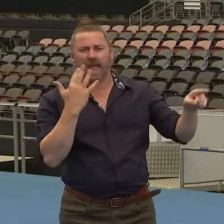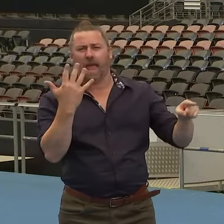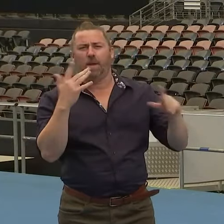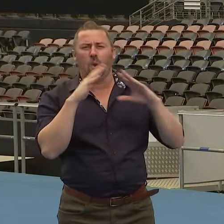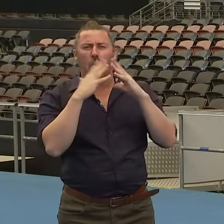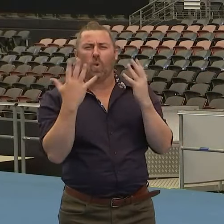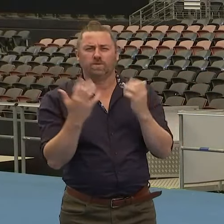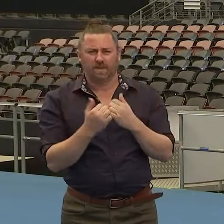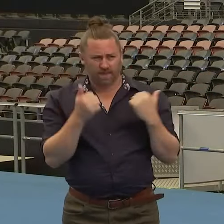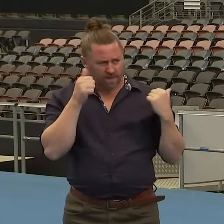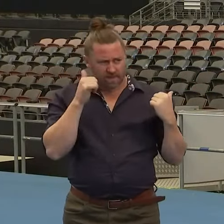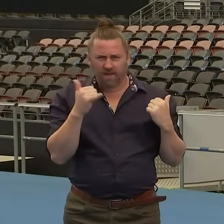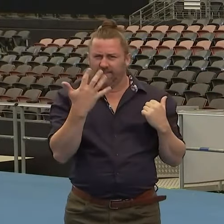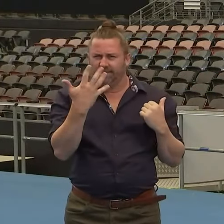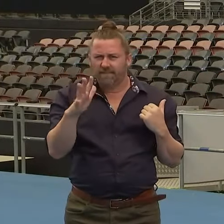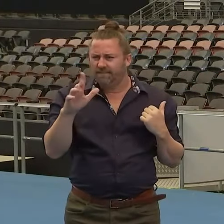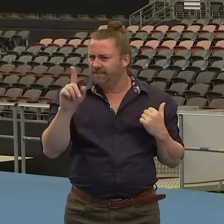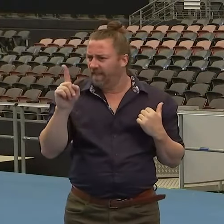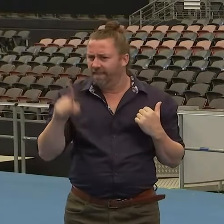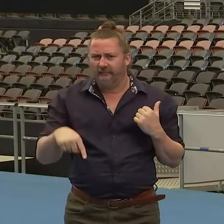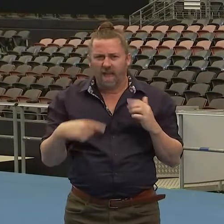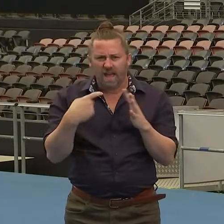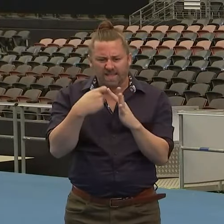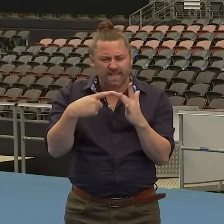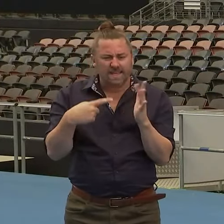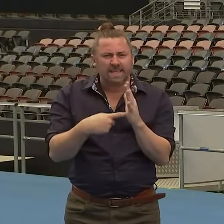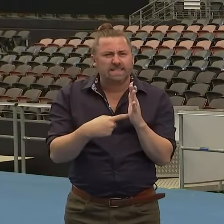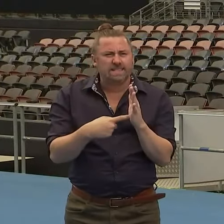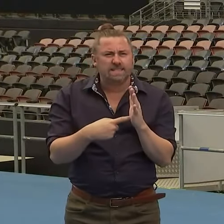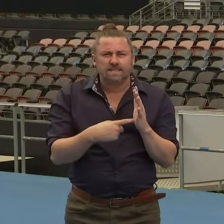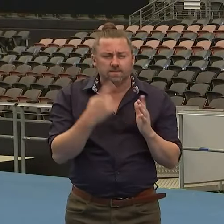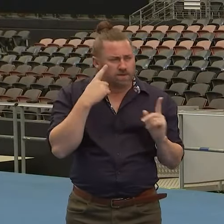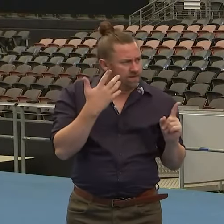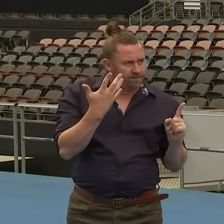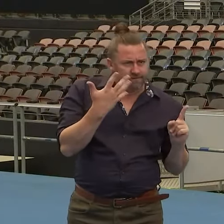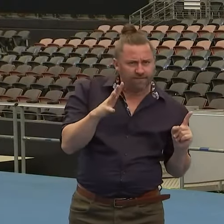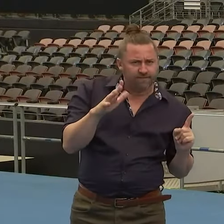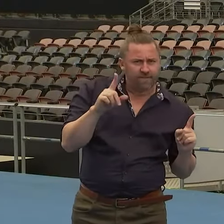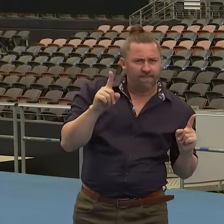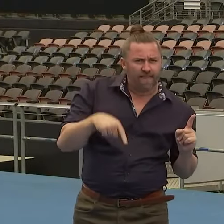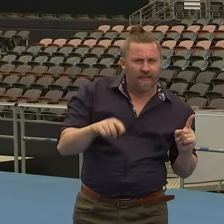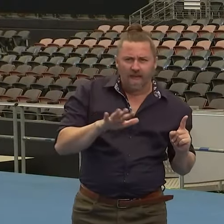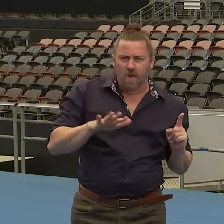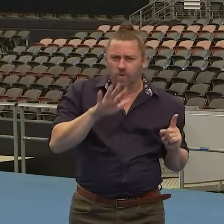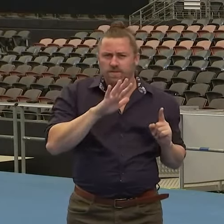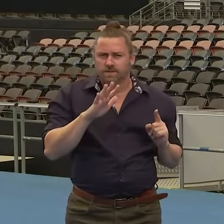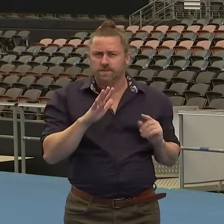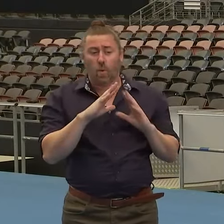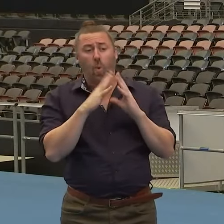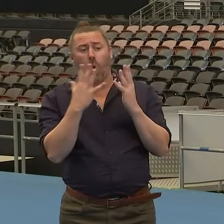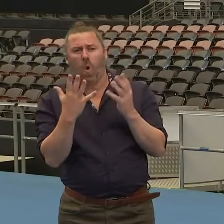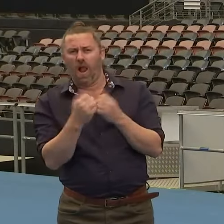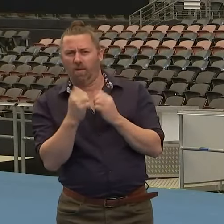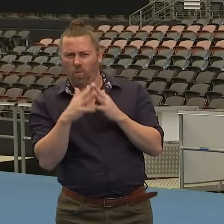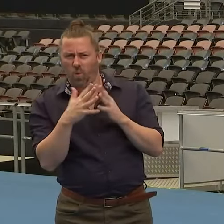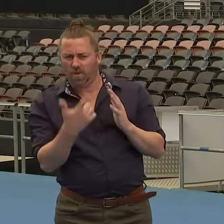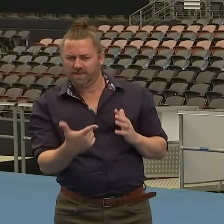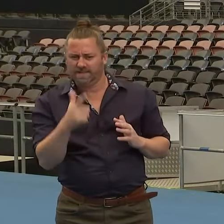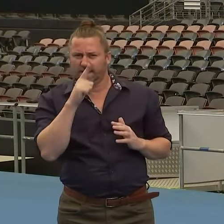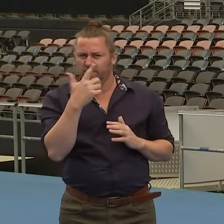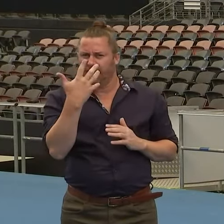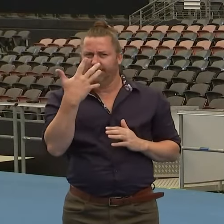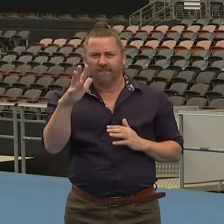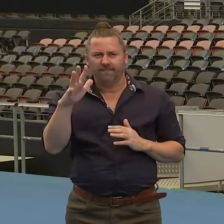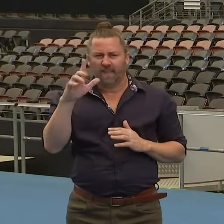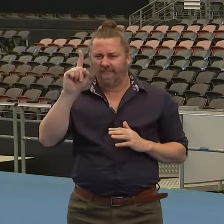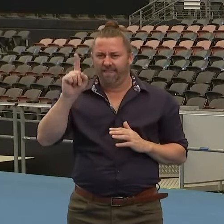Oh, look, I think there's about 50,000 kits or 50,000. At the moment, we're looking at about 750 plus thousand